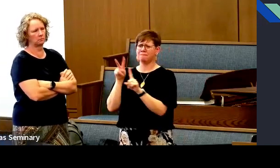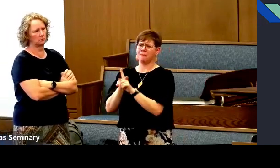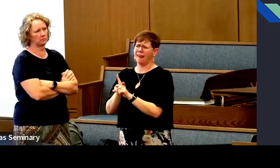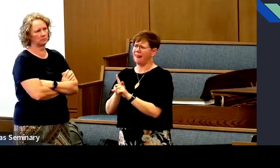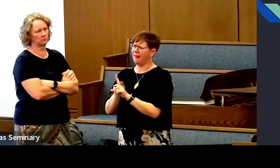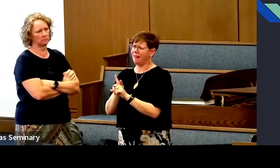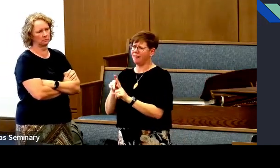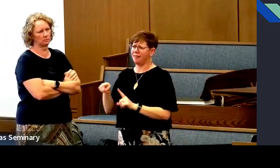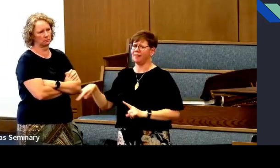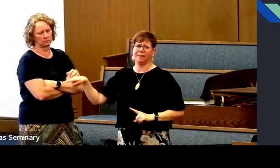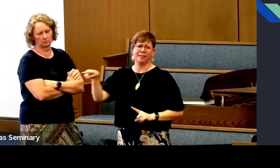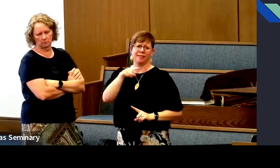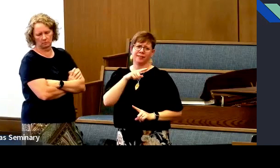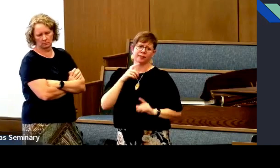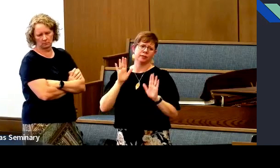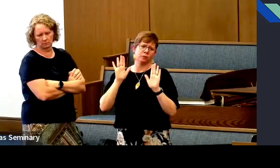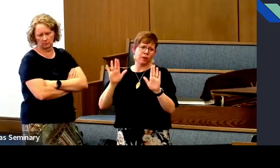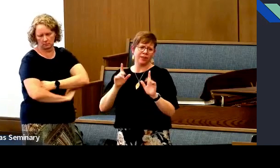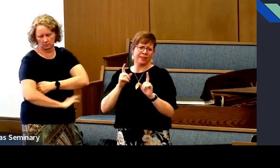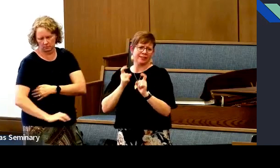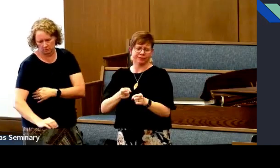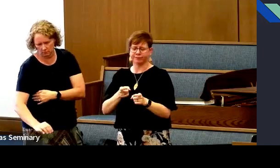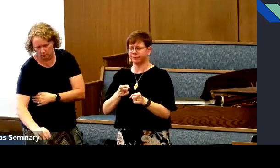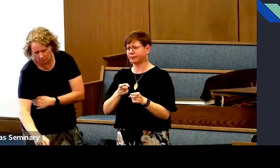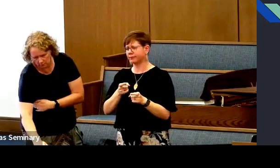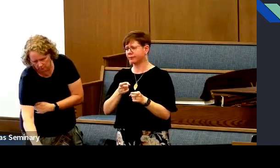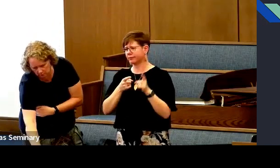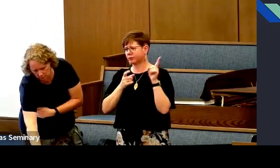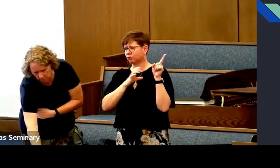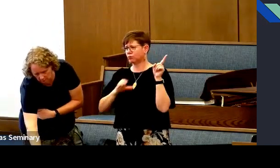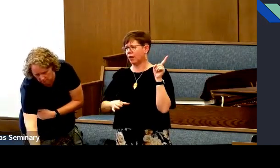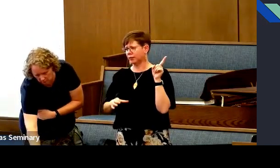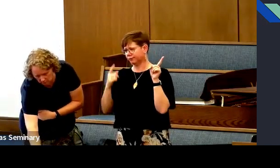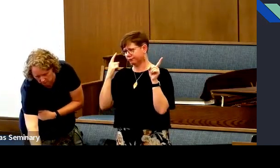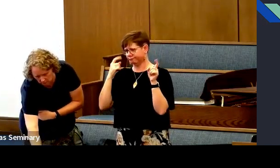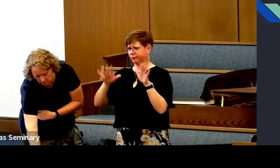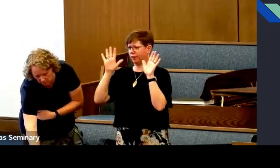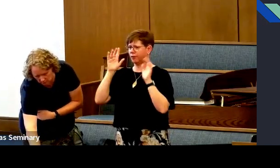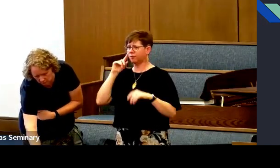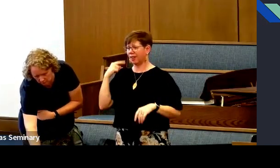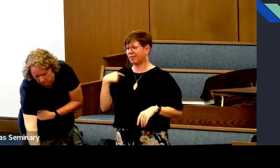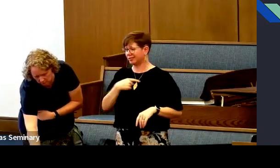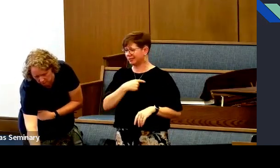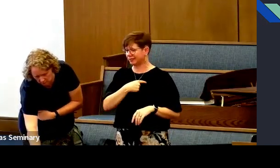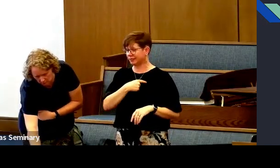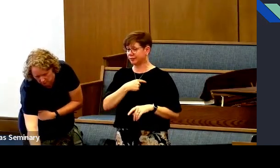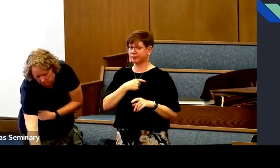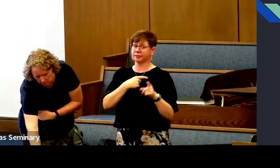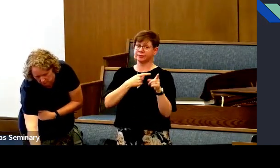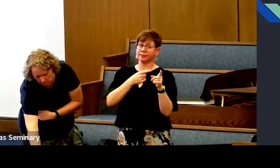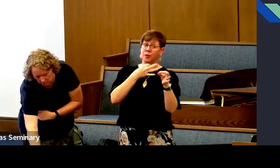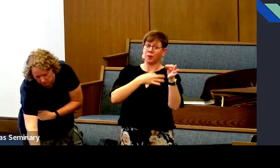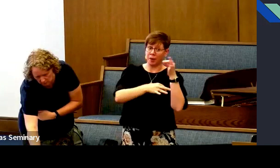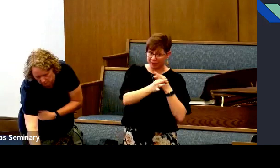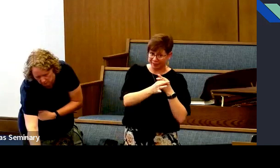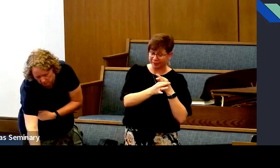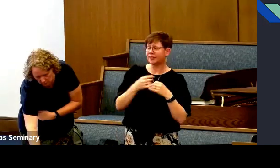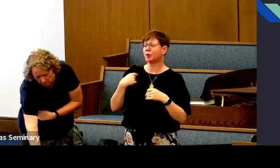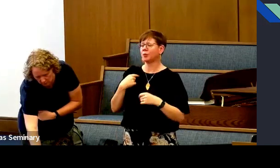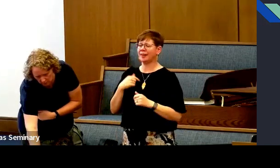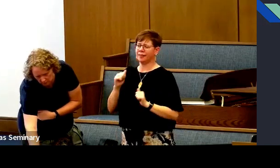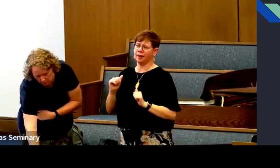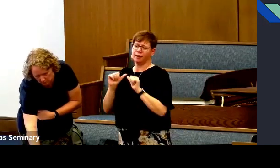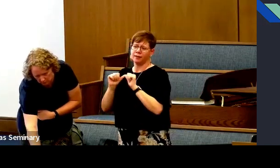of the atonement apply to all of us. And it's a wonderful gift that Christ has sacrificed for us.